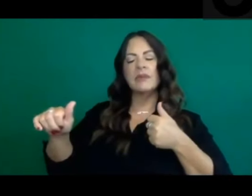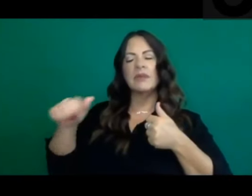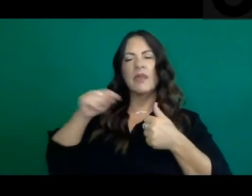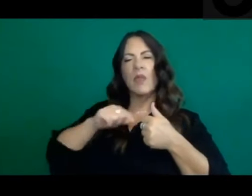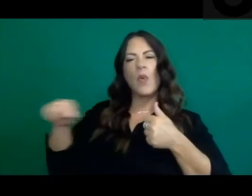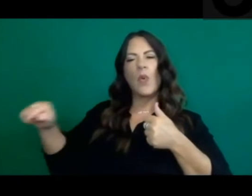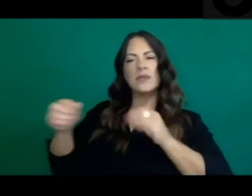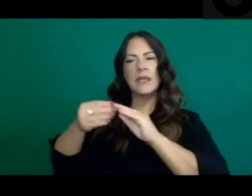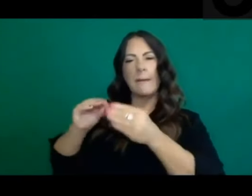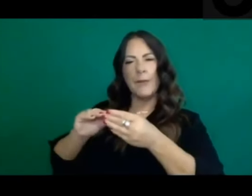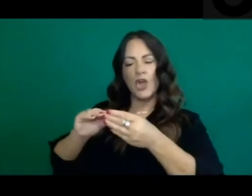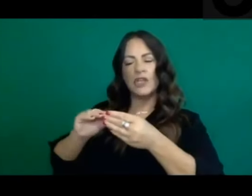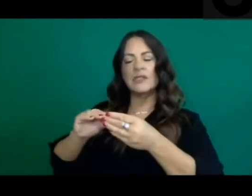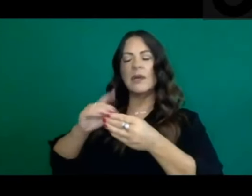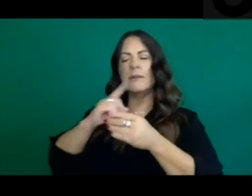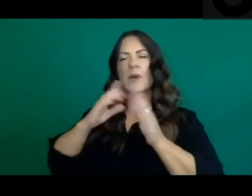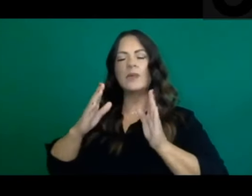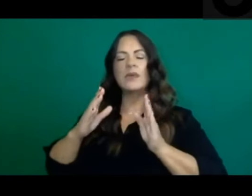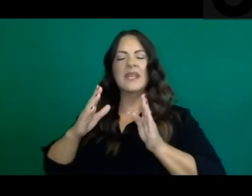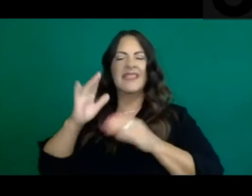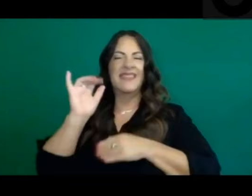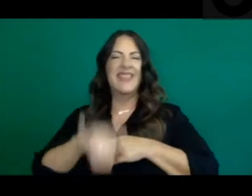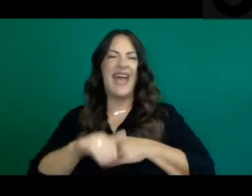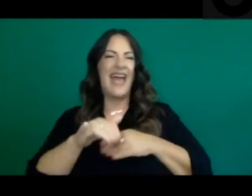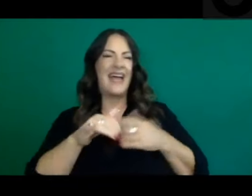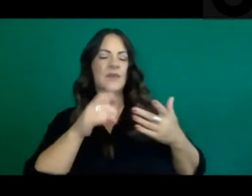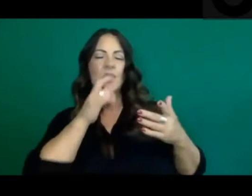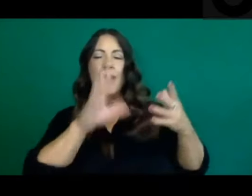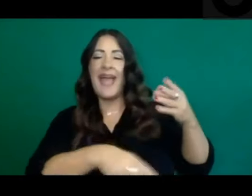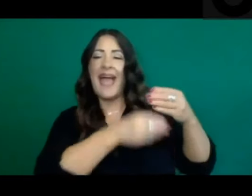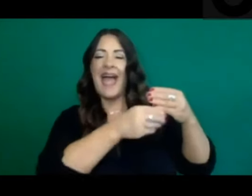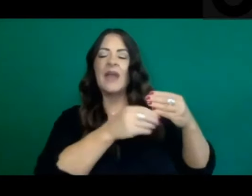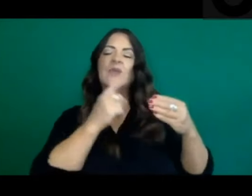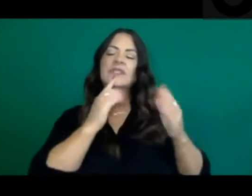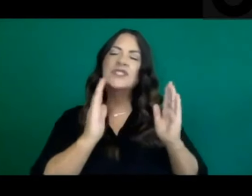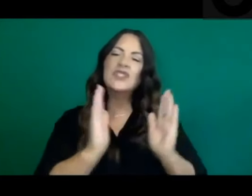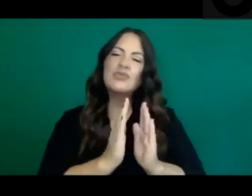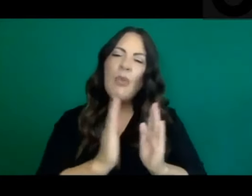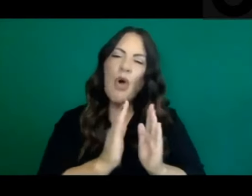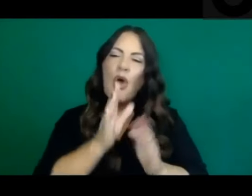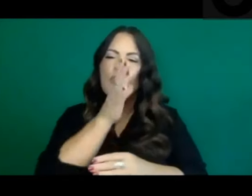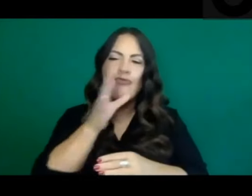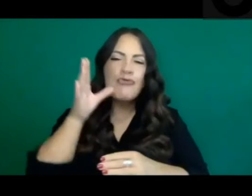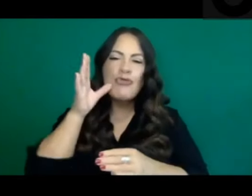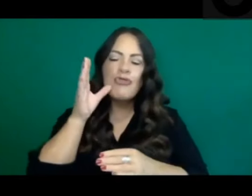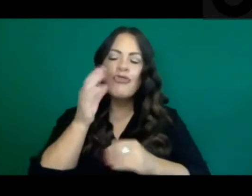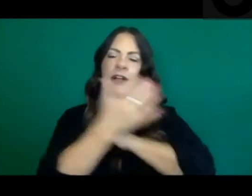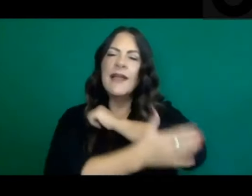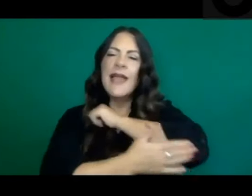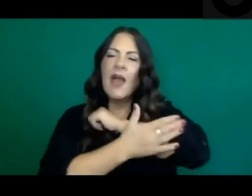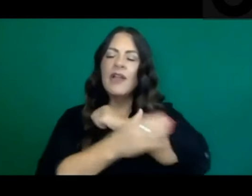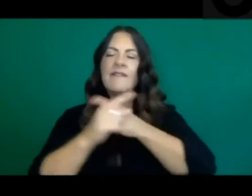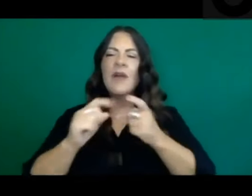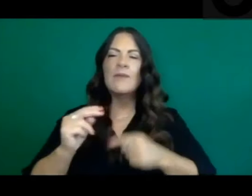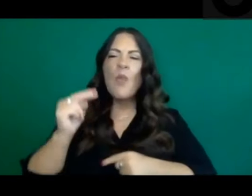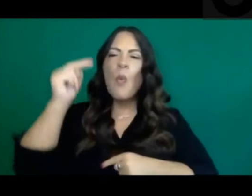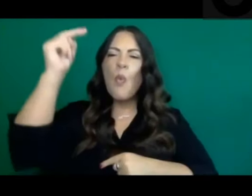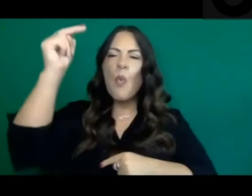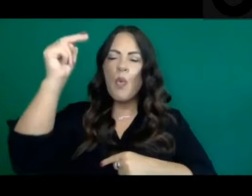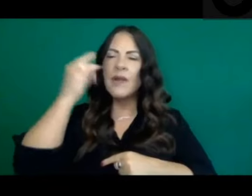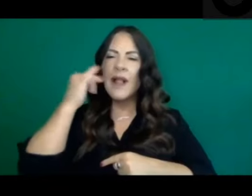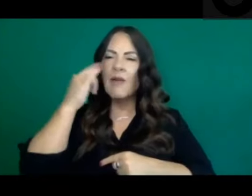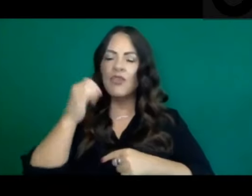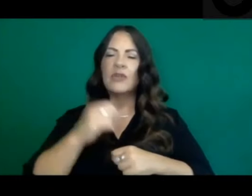largely were smaller counties, more rural northern counties, and we absolutely have seen a greater